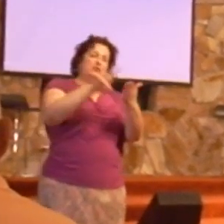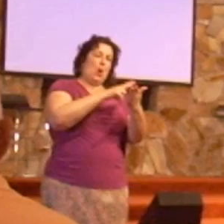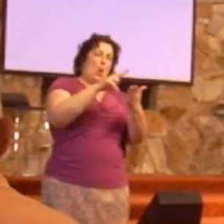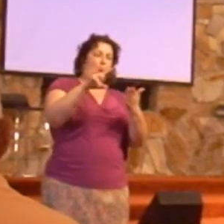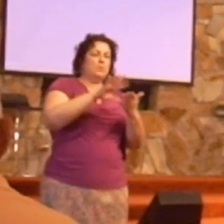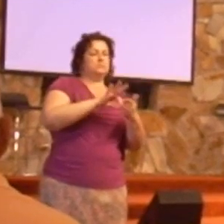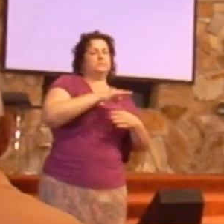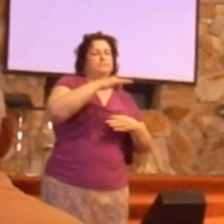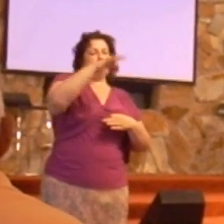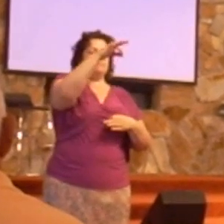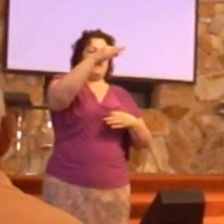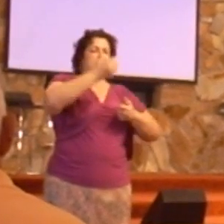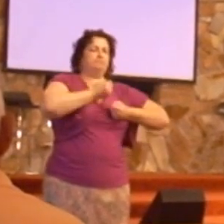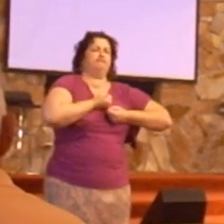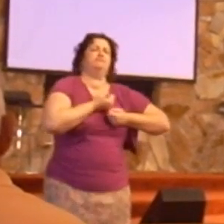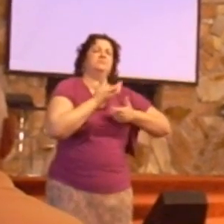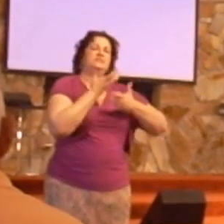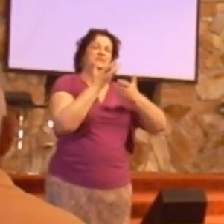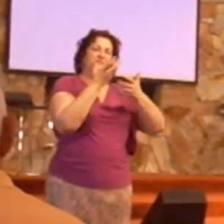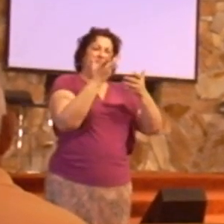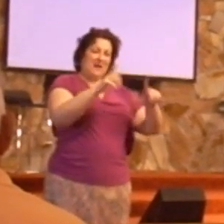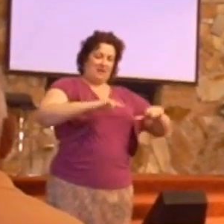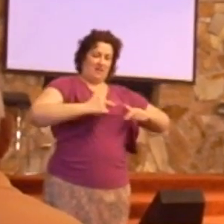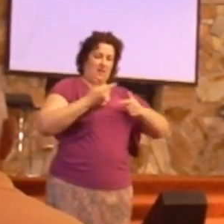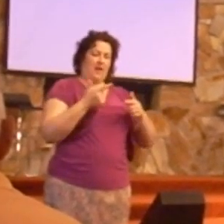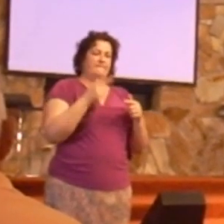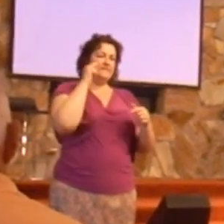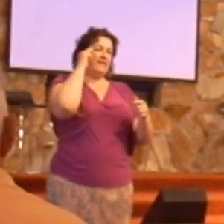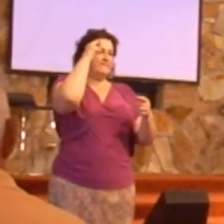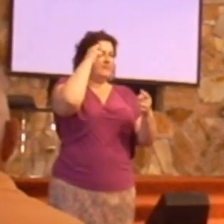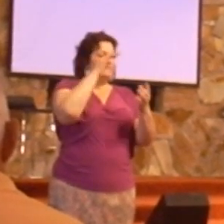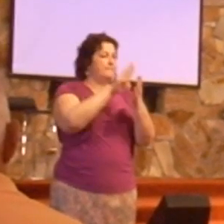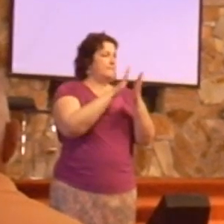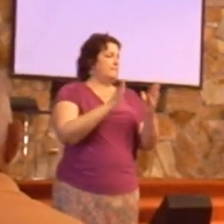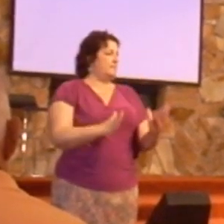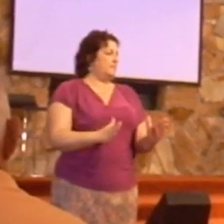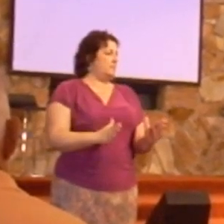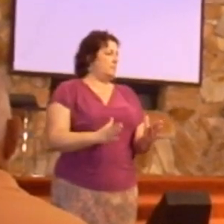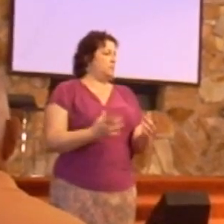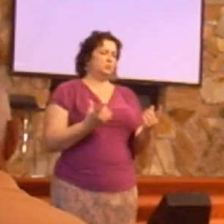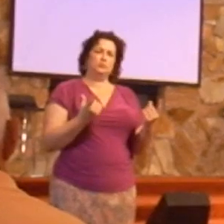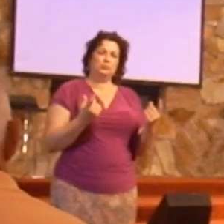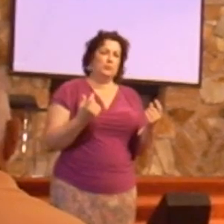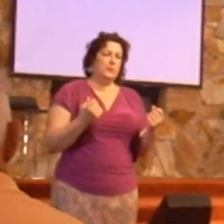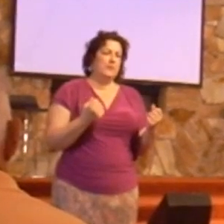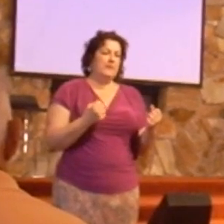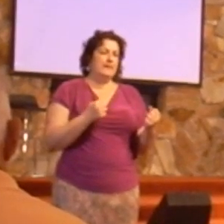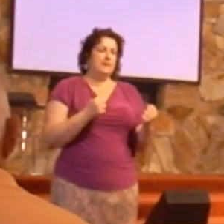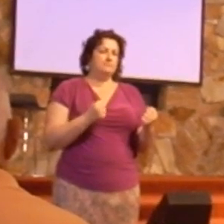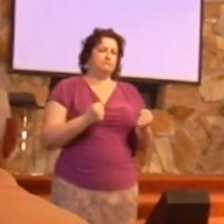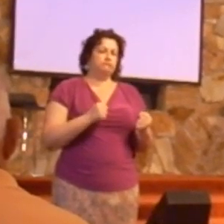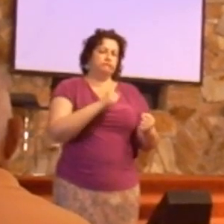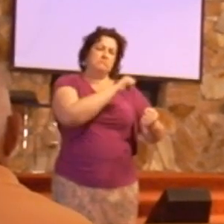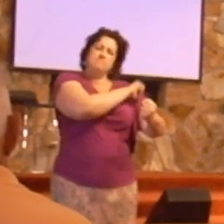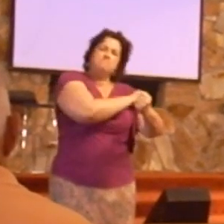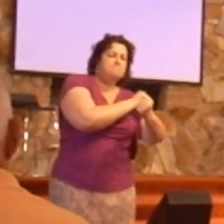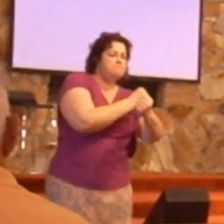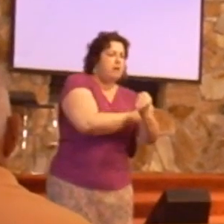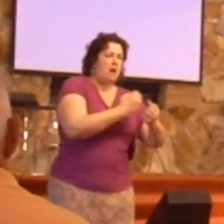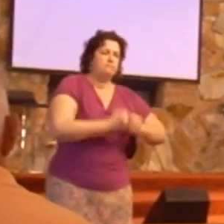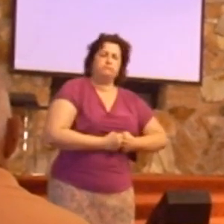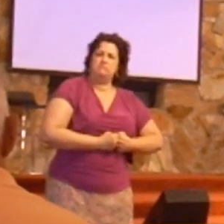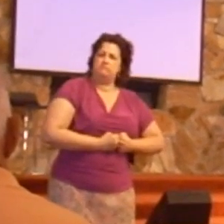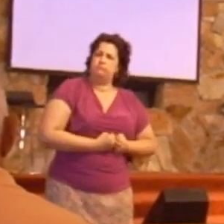within the life of the believer, which empowers him or her to